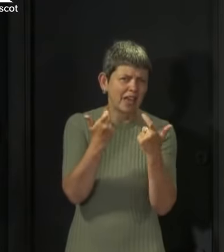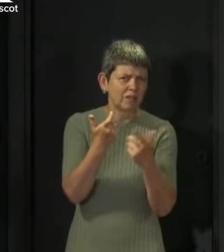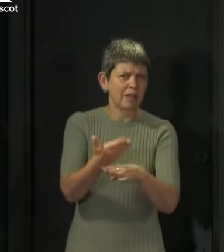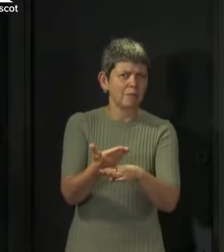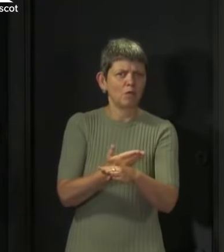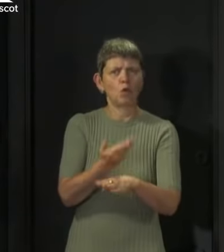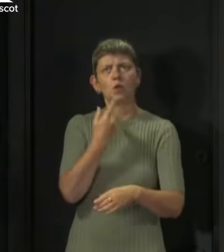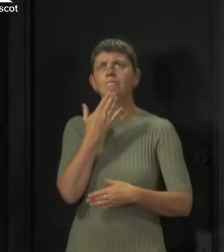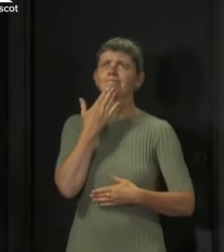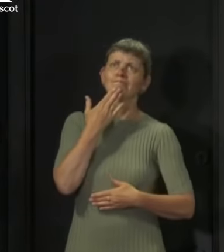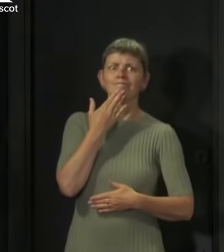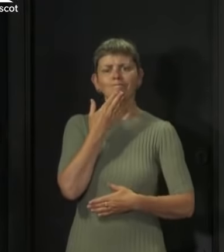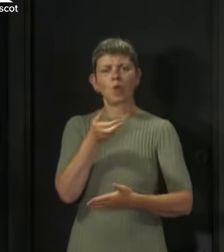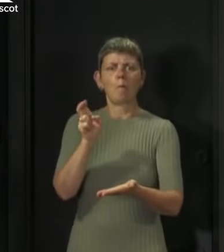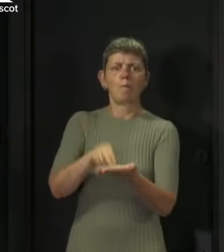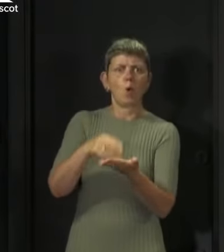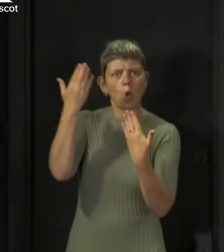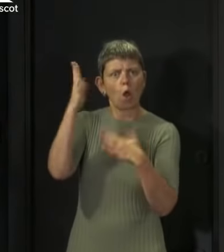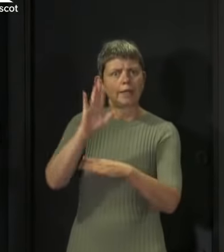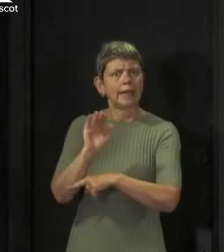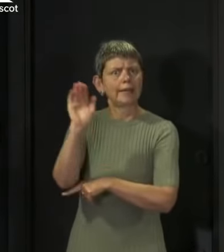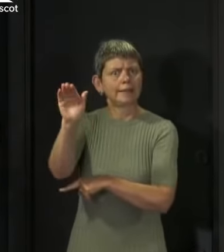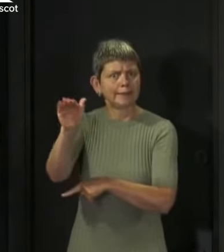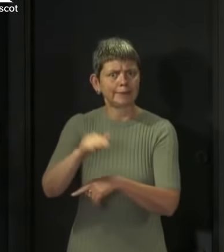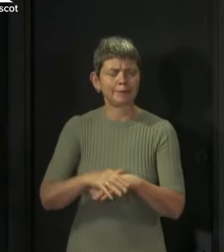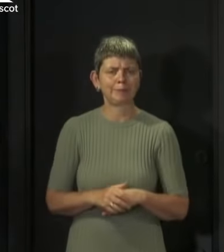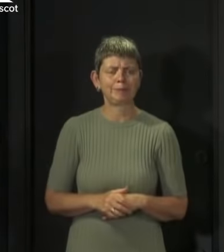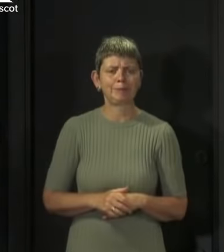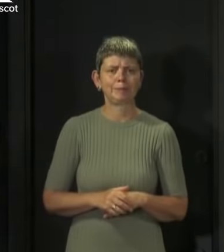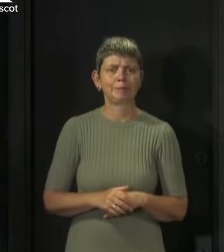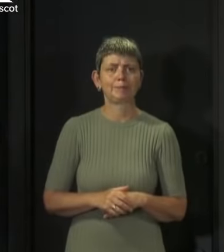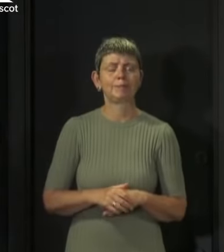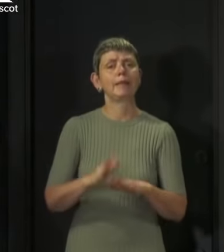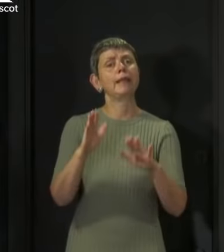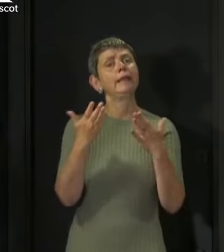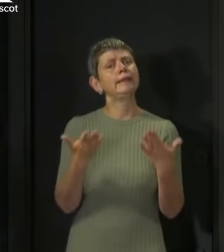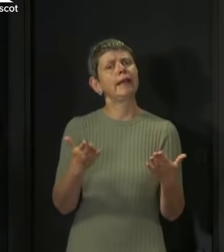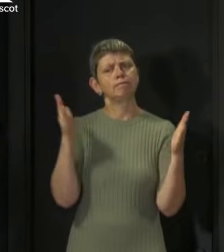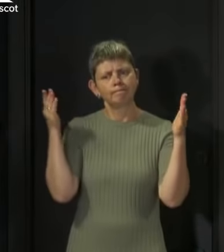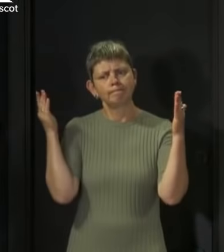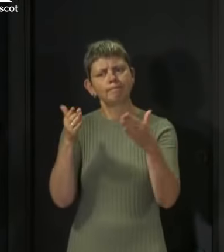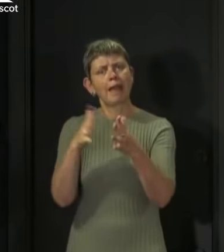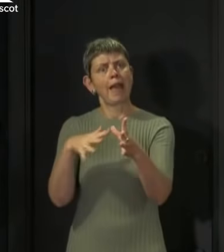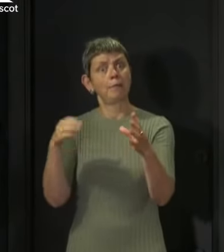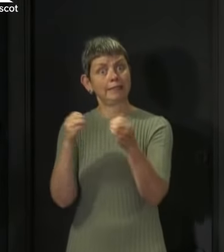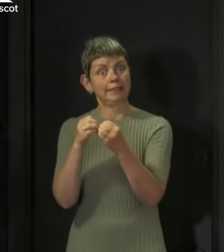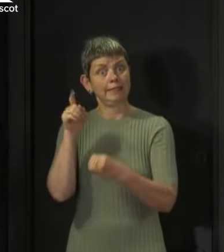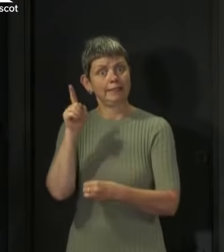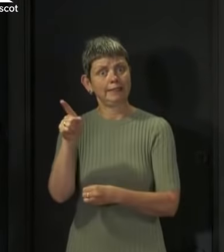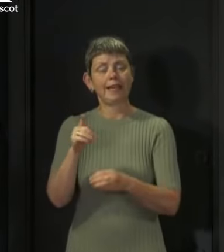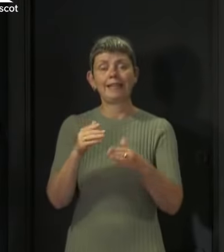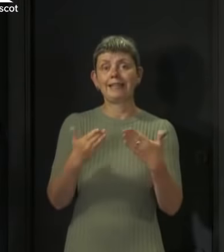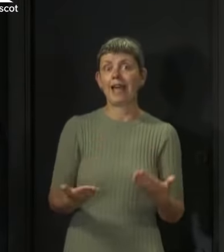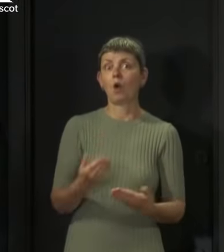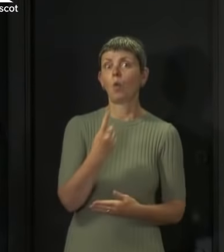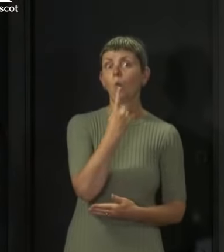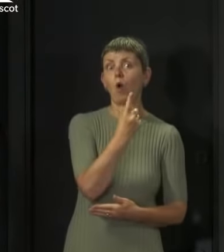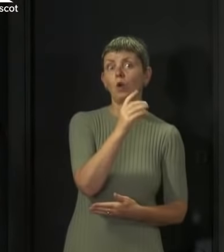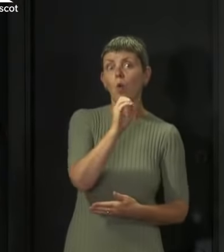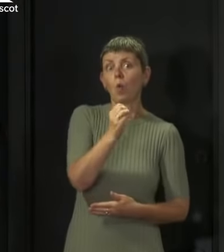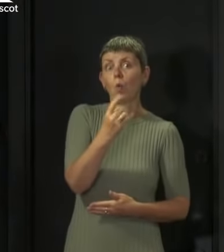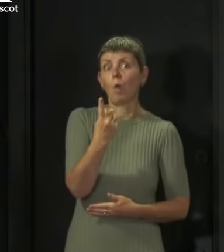Let me return now to the situation that we're dealing with in Aberdeen. I can confirm that as of now a total of 101